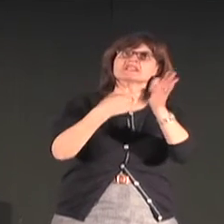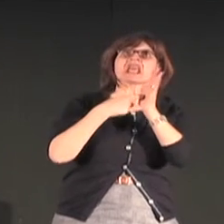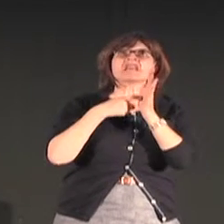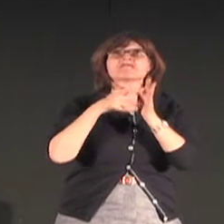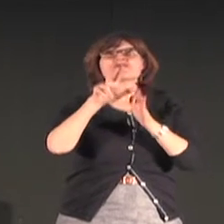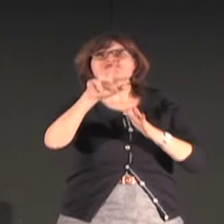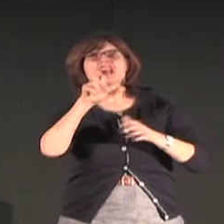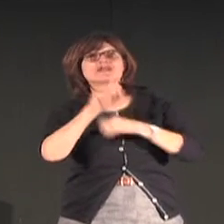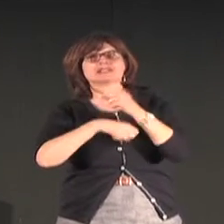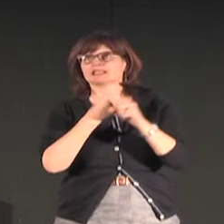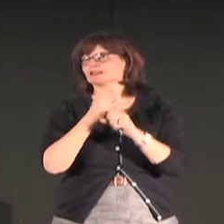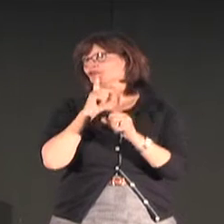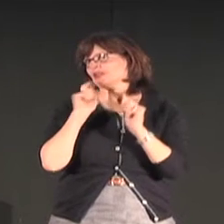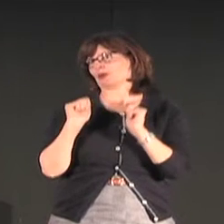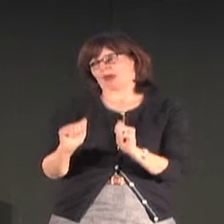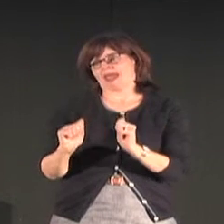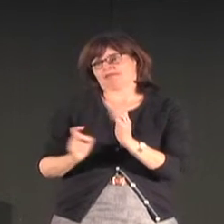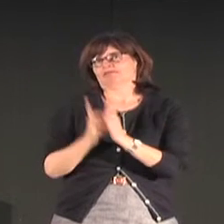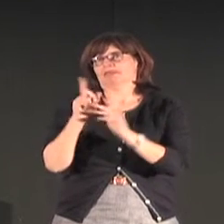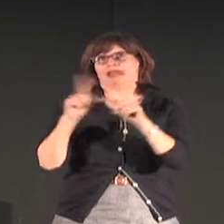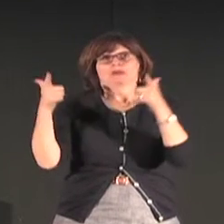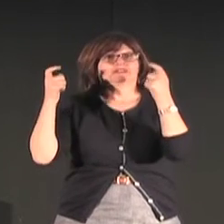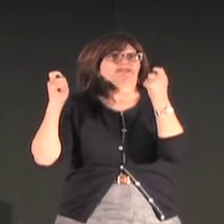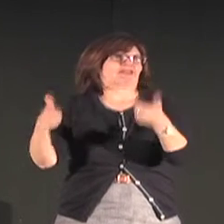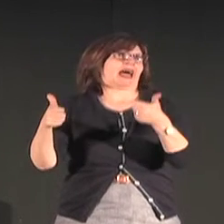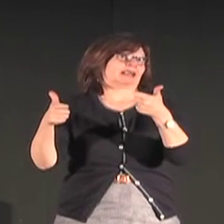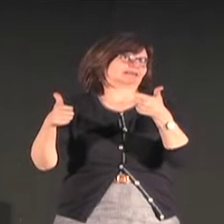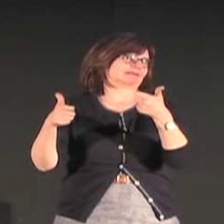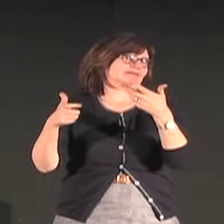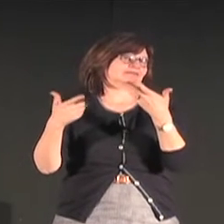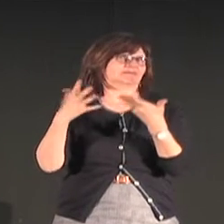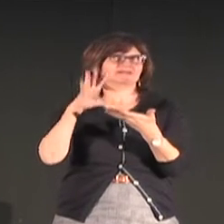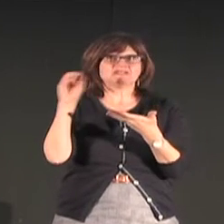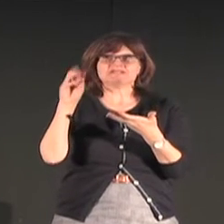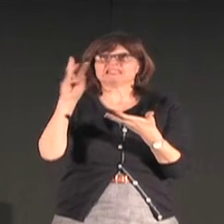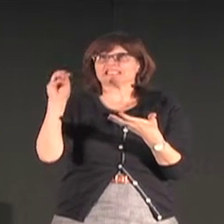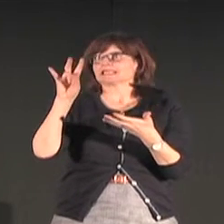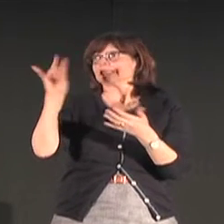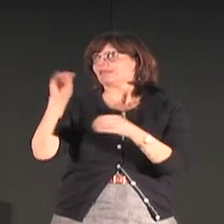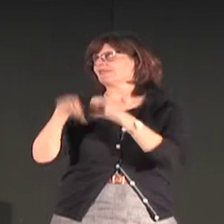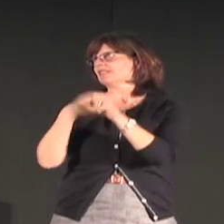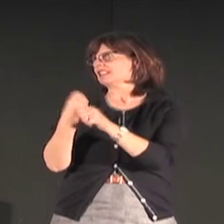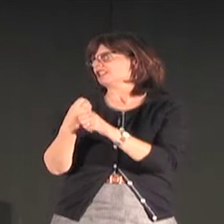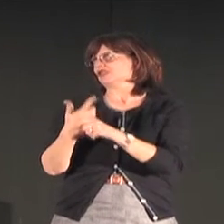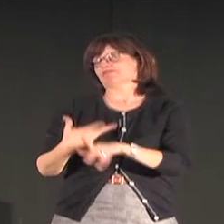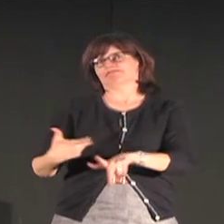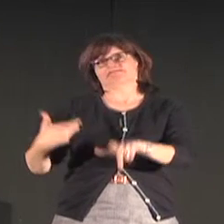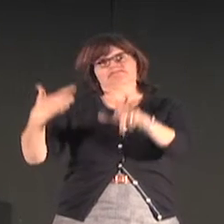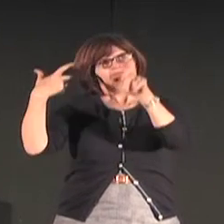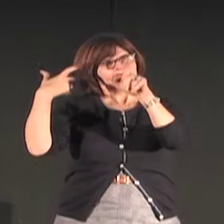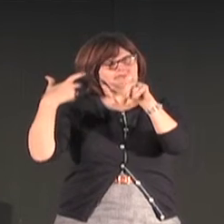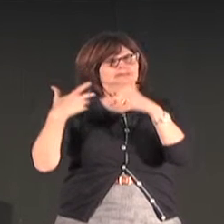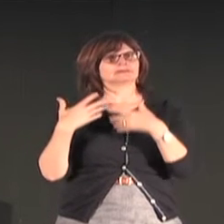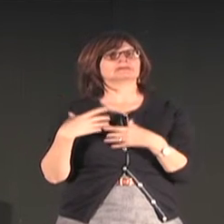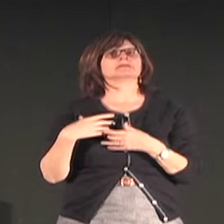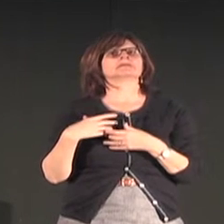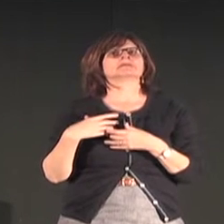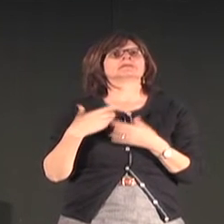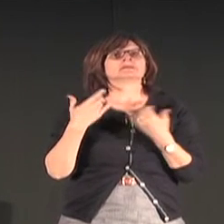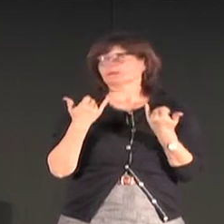this particular village so it doesn't take 300 or 200 years a language can emerge this